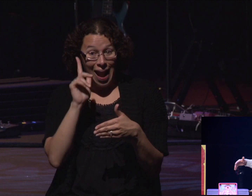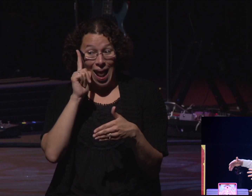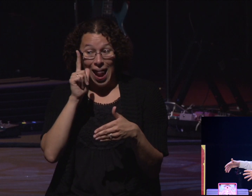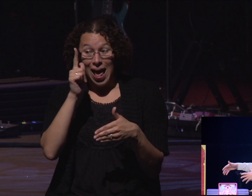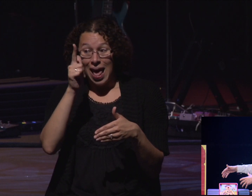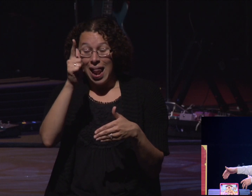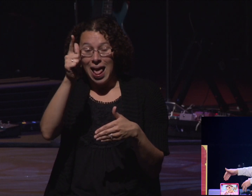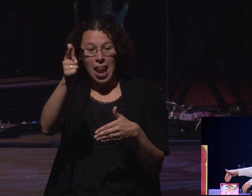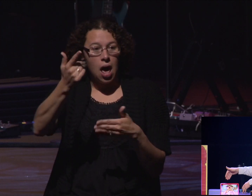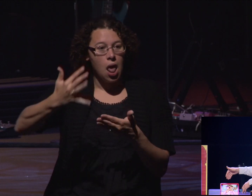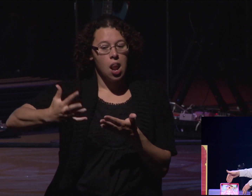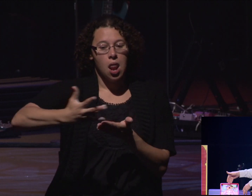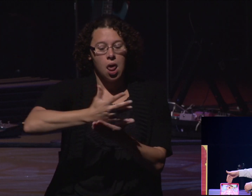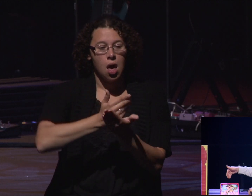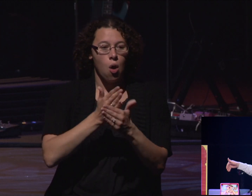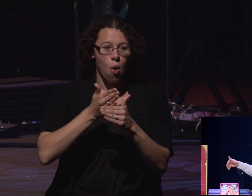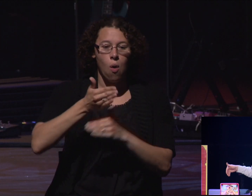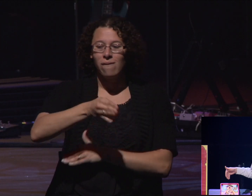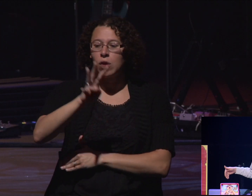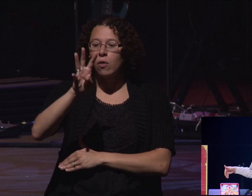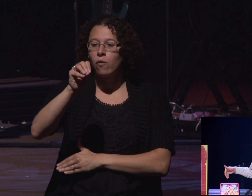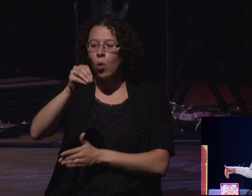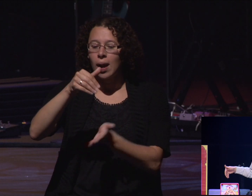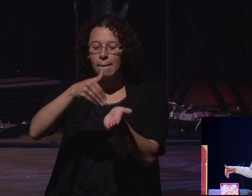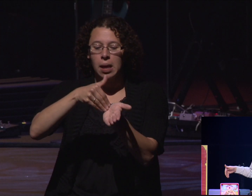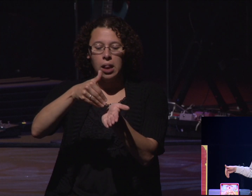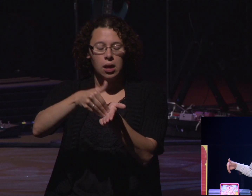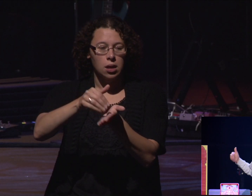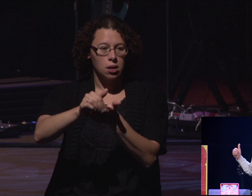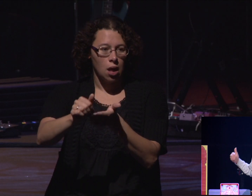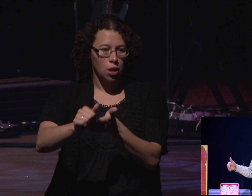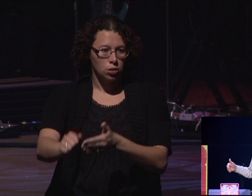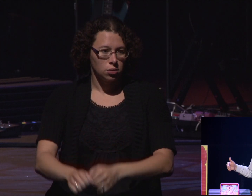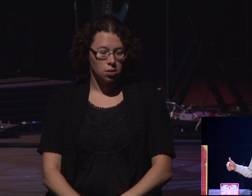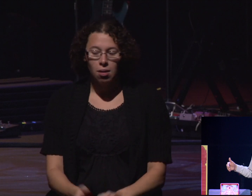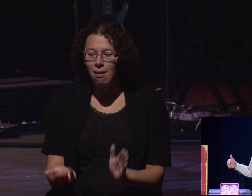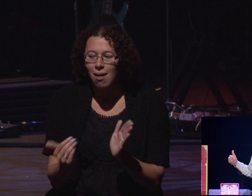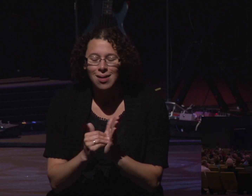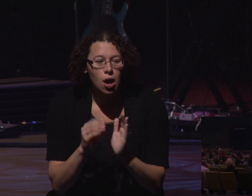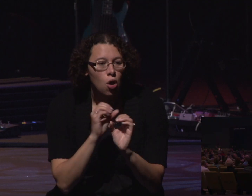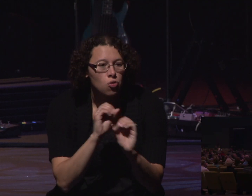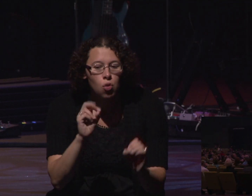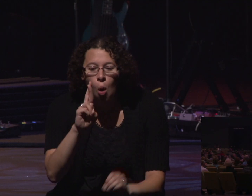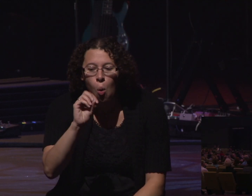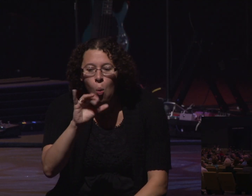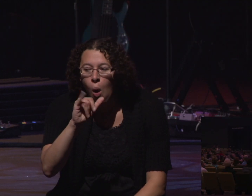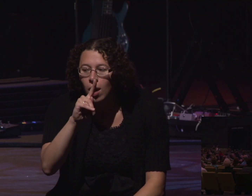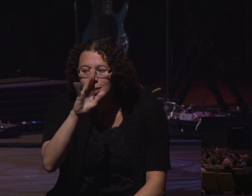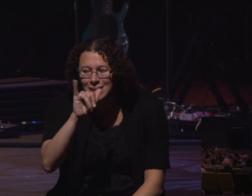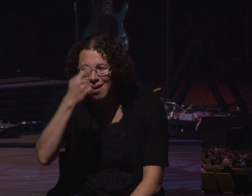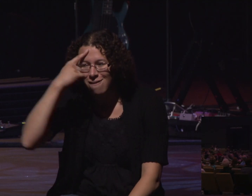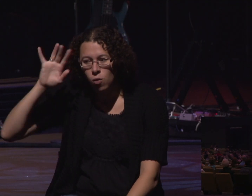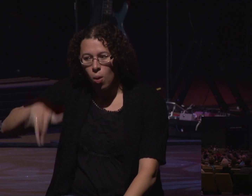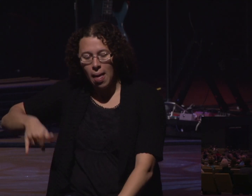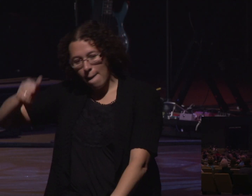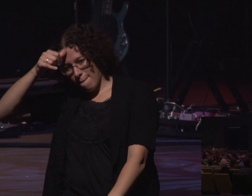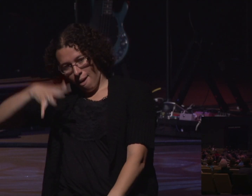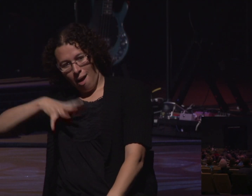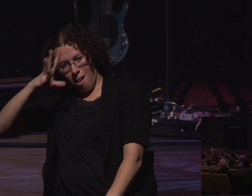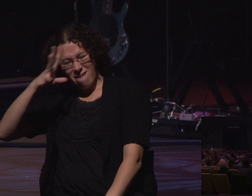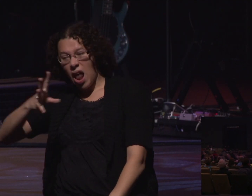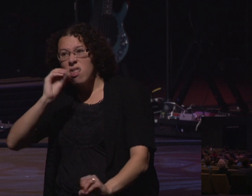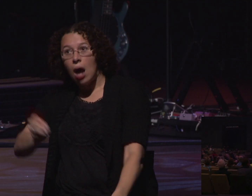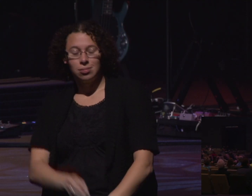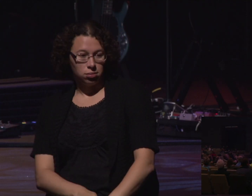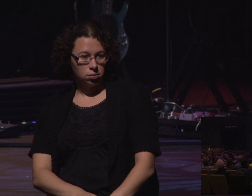has brought in over $40 million. Again, no royalties. What a mistake. Especially because